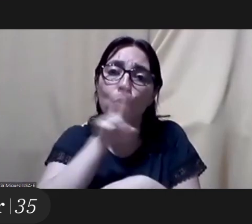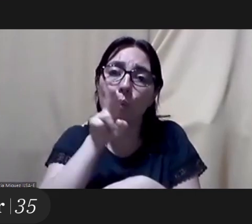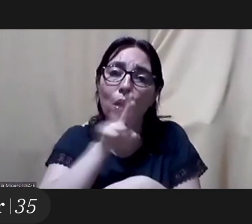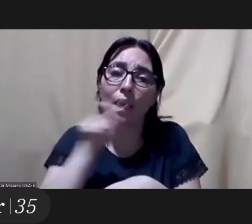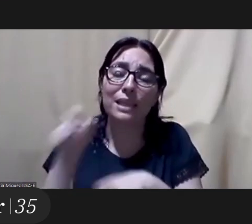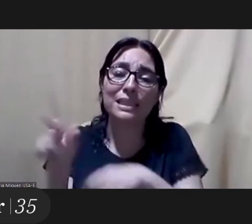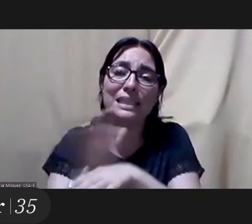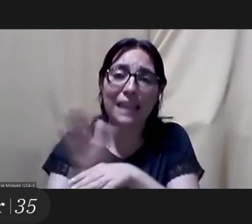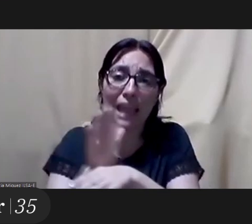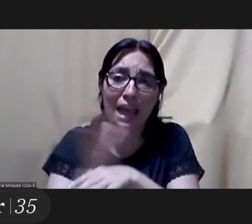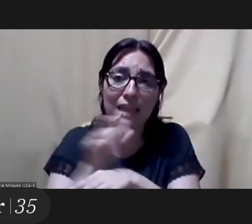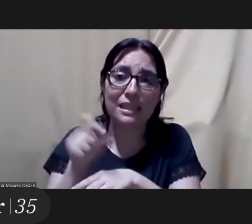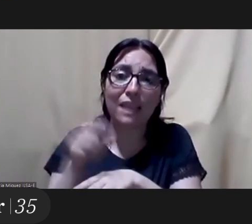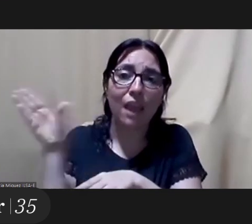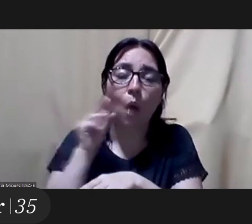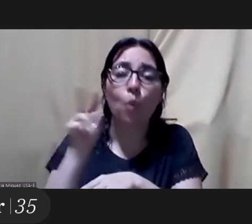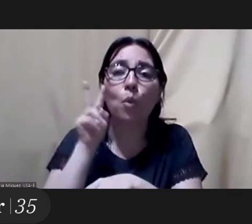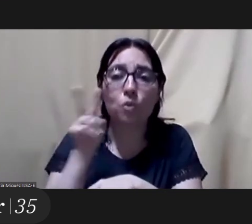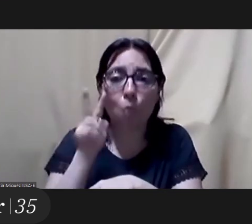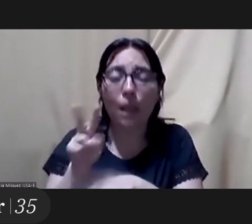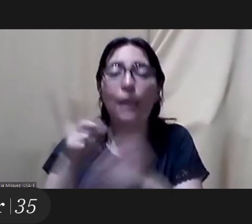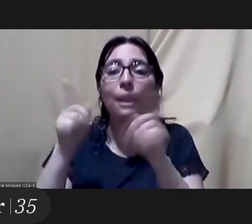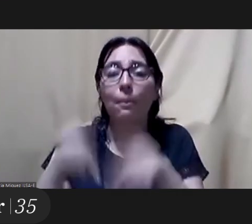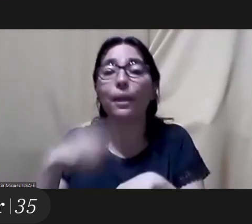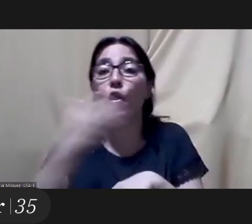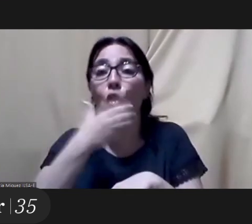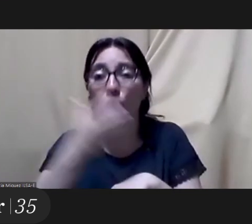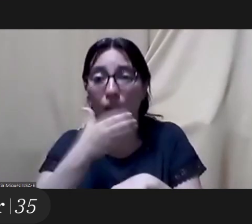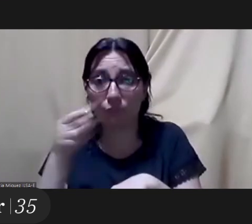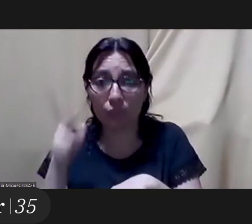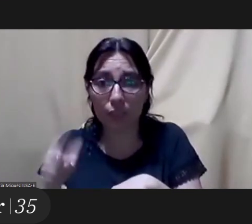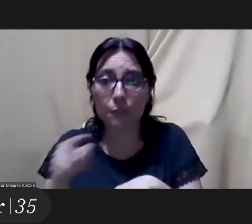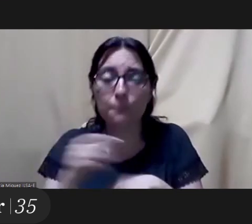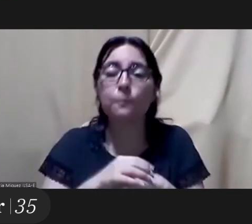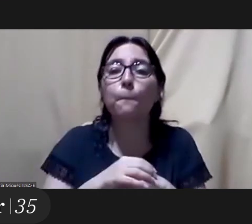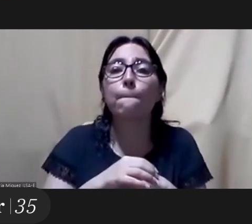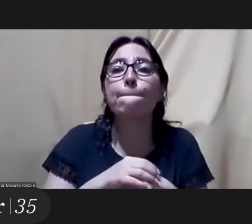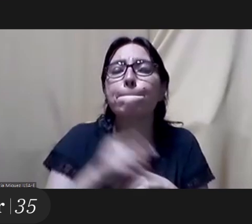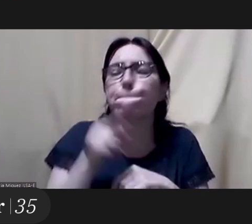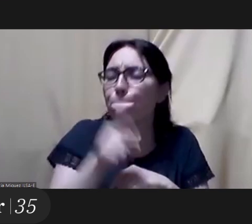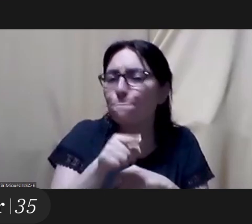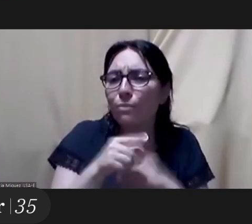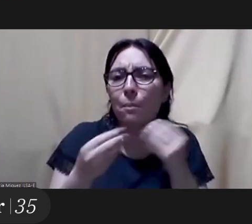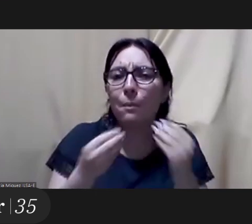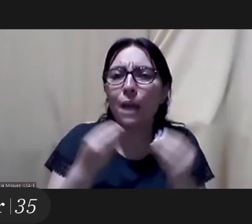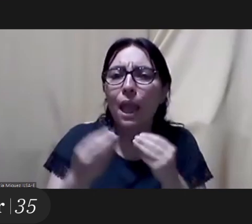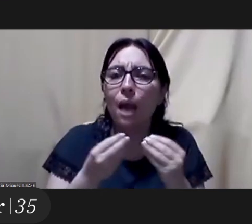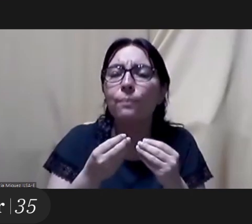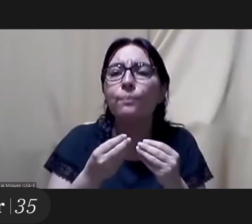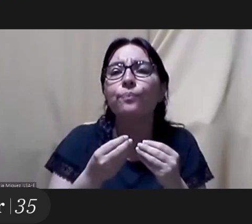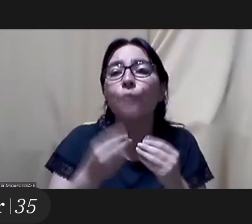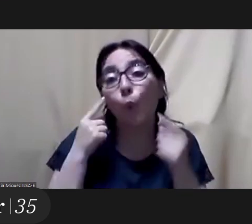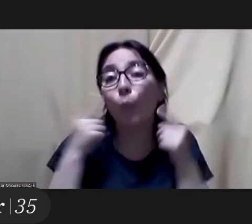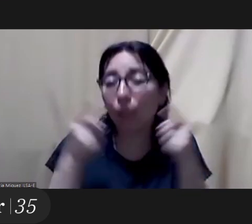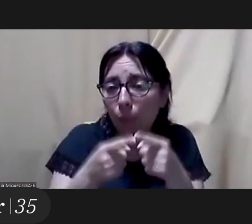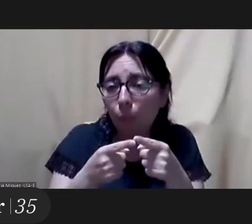women's filmmakers association and also with netflix and this is a contribution that we make